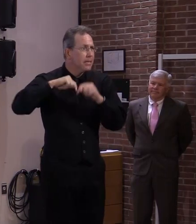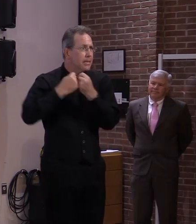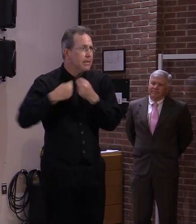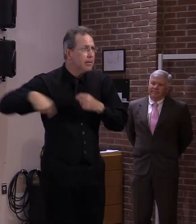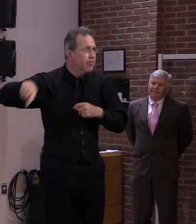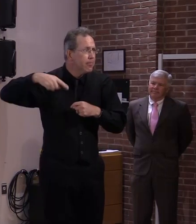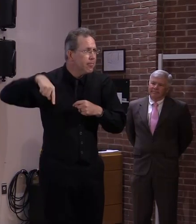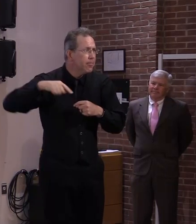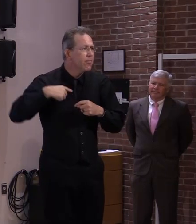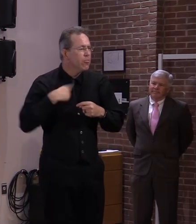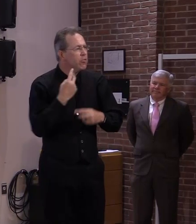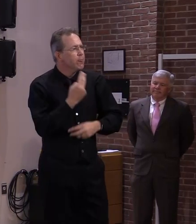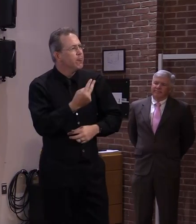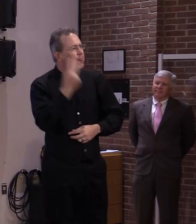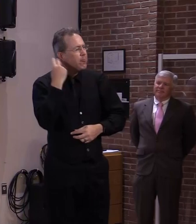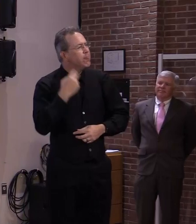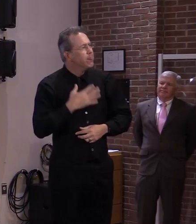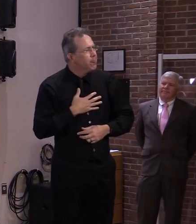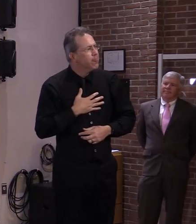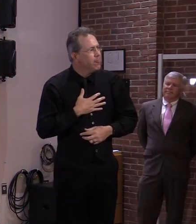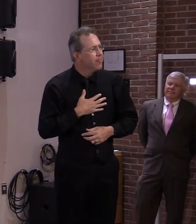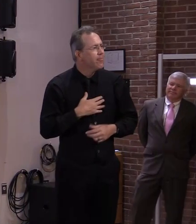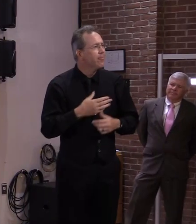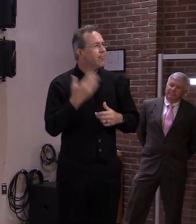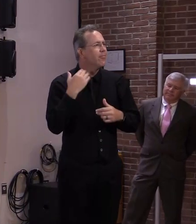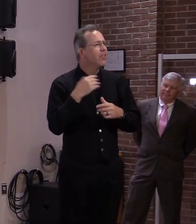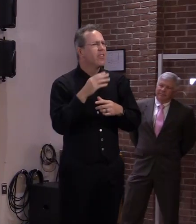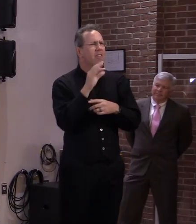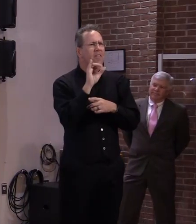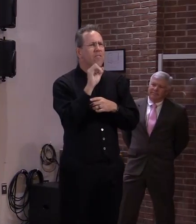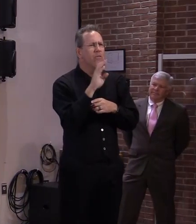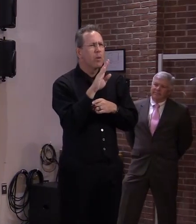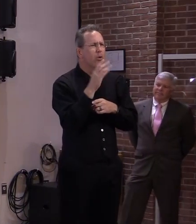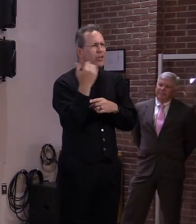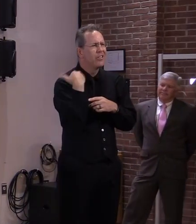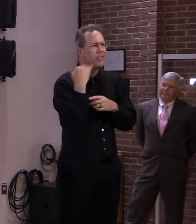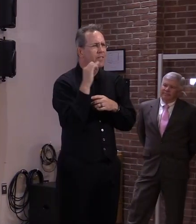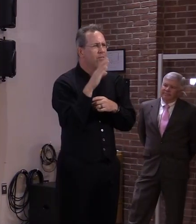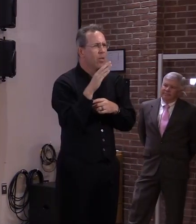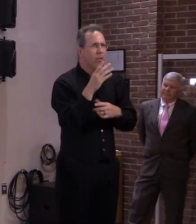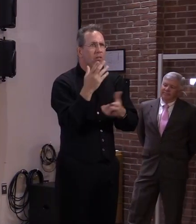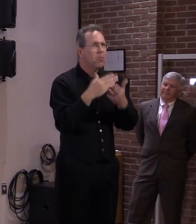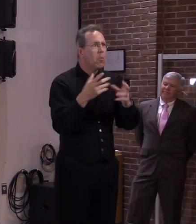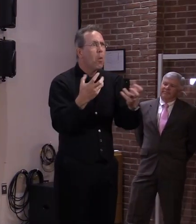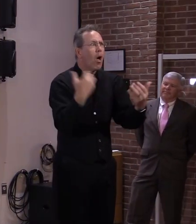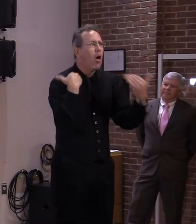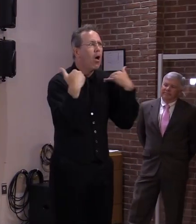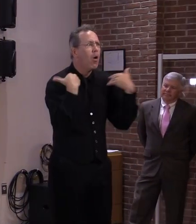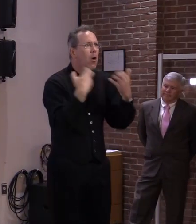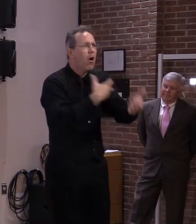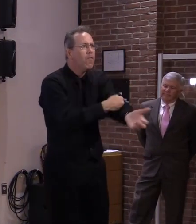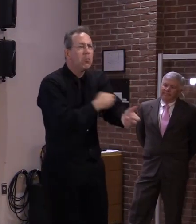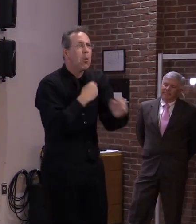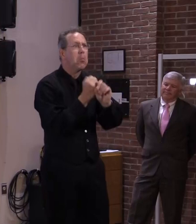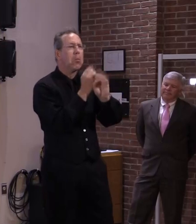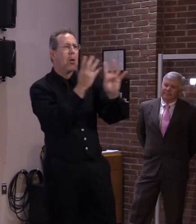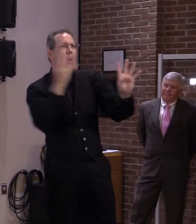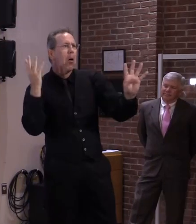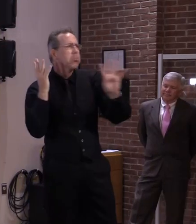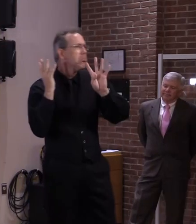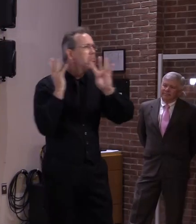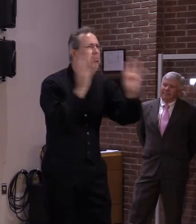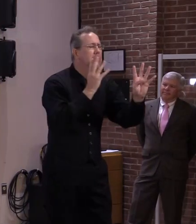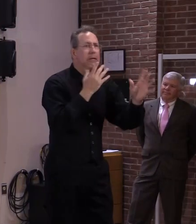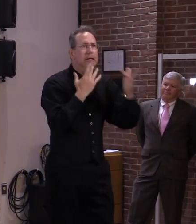beginning when we had the vaccine there was such a huge demand uh that it was outstripping the supply uh towards the